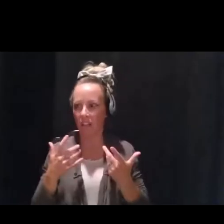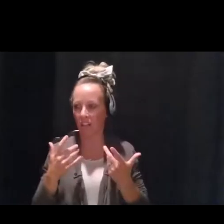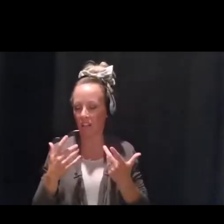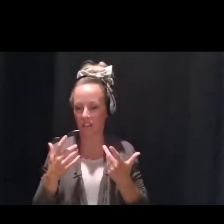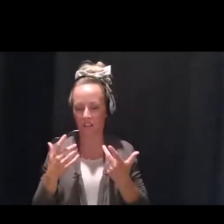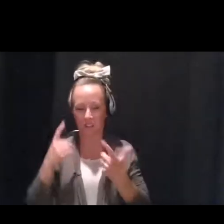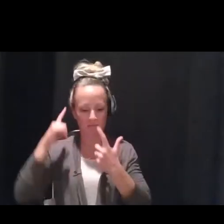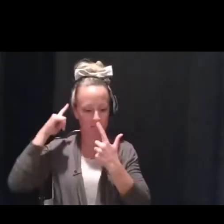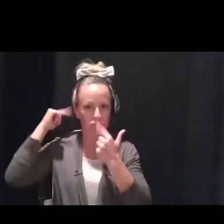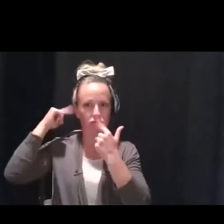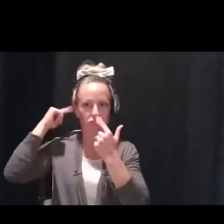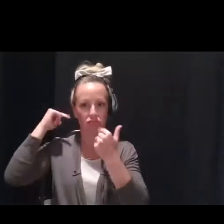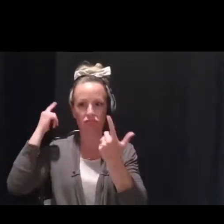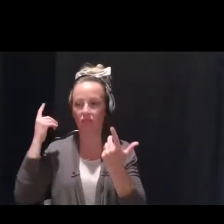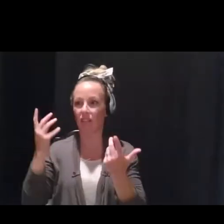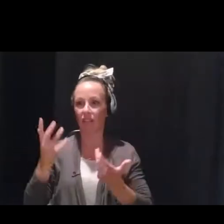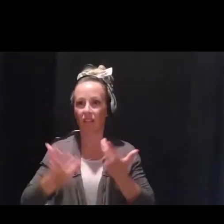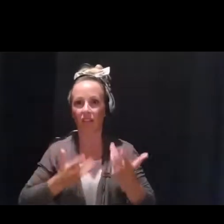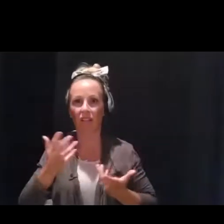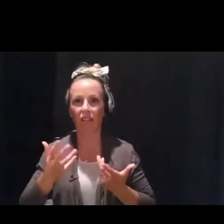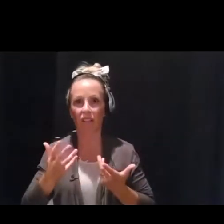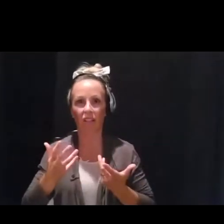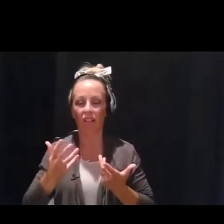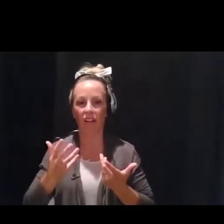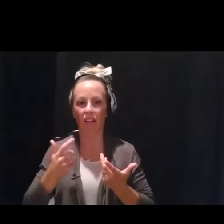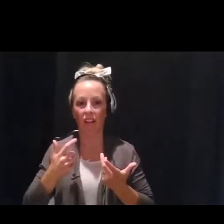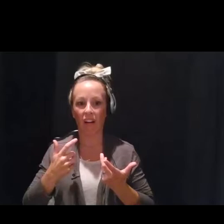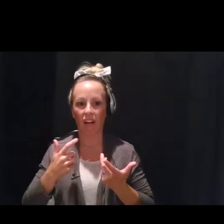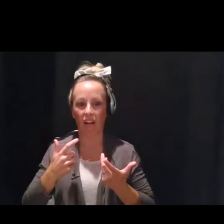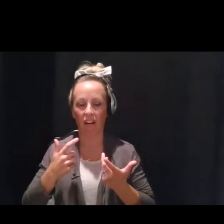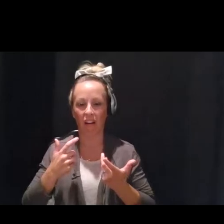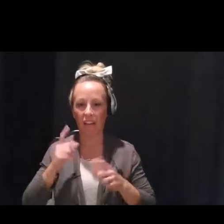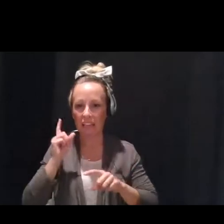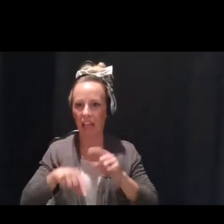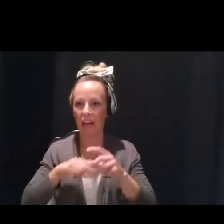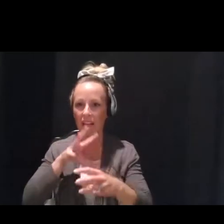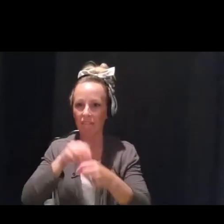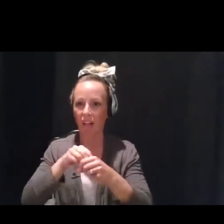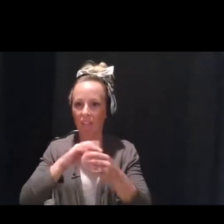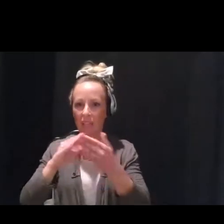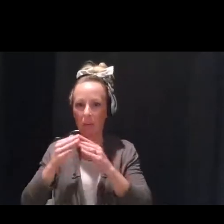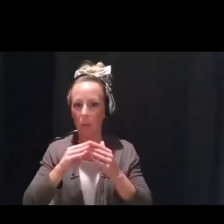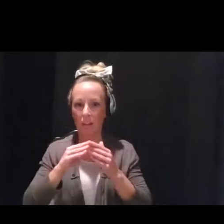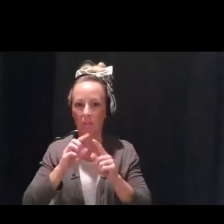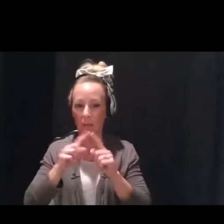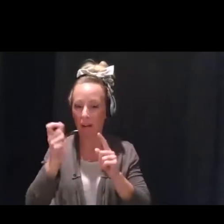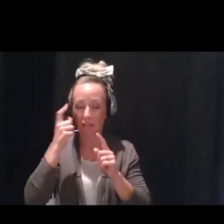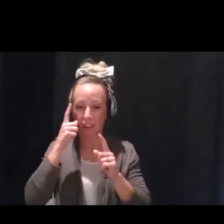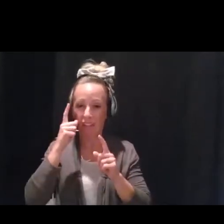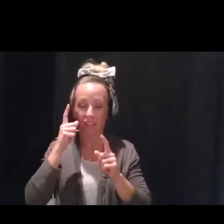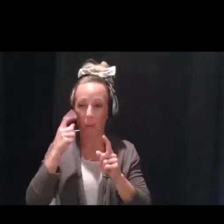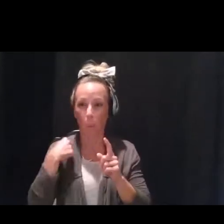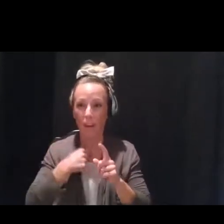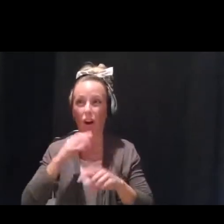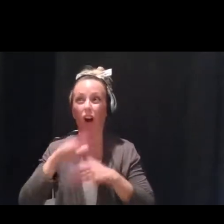have felt very validated by the fact that collectively, as communities, we've all had to socially isolate. So